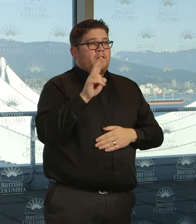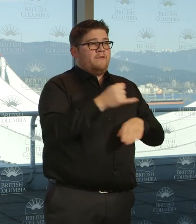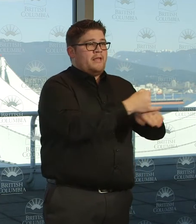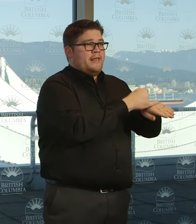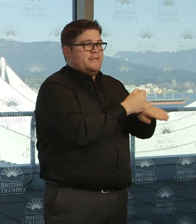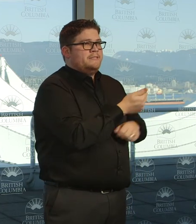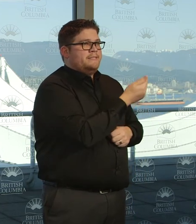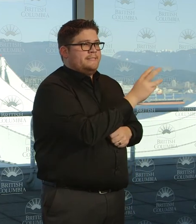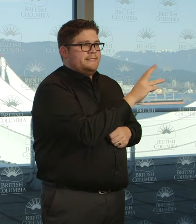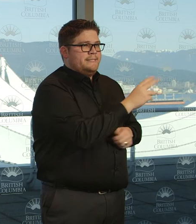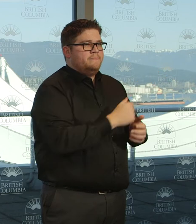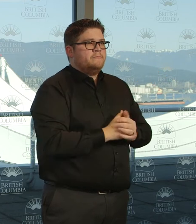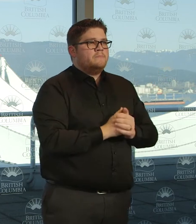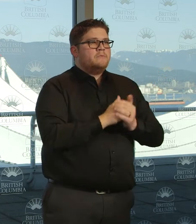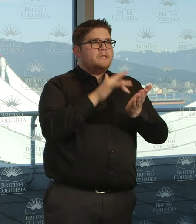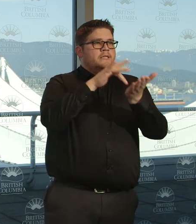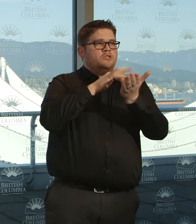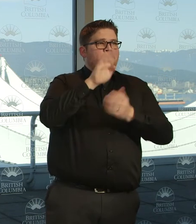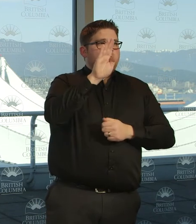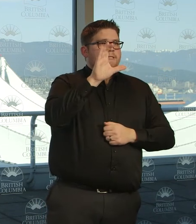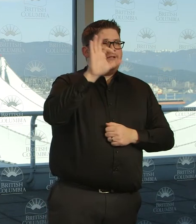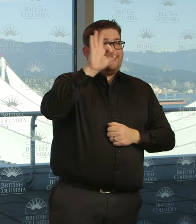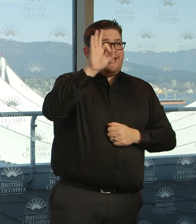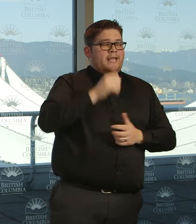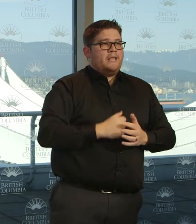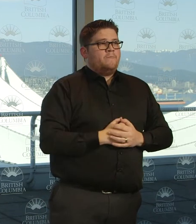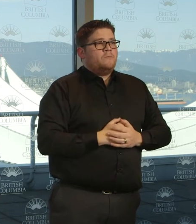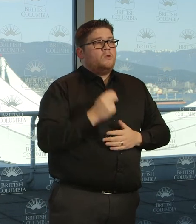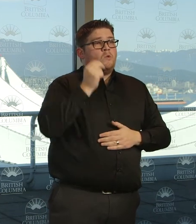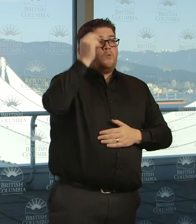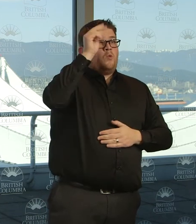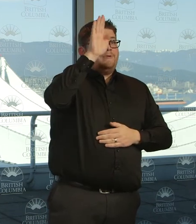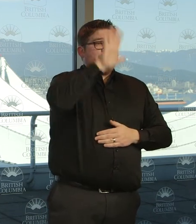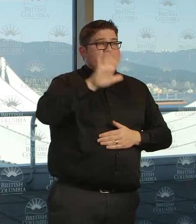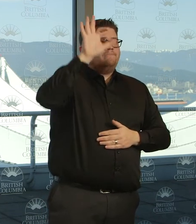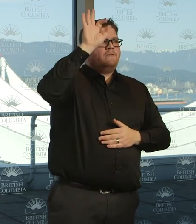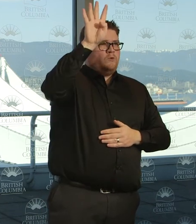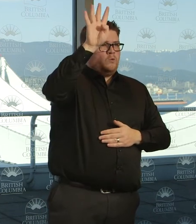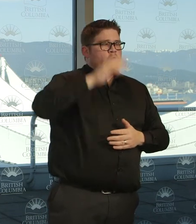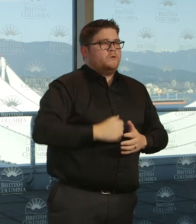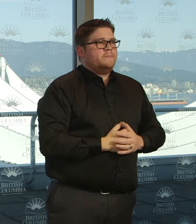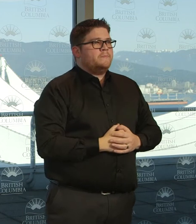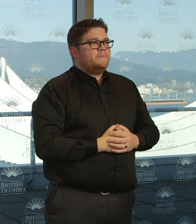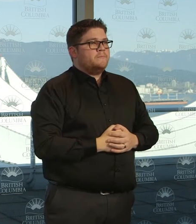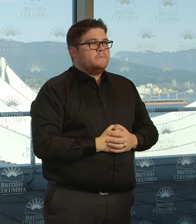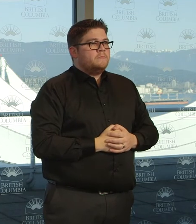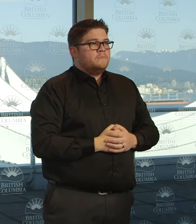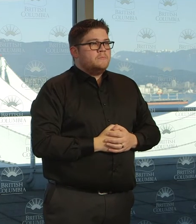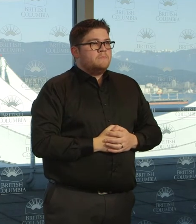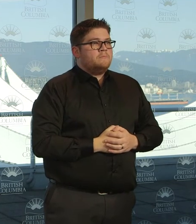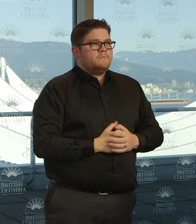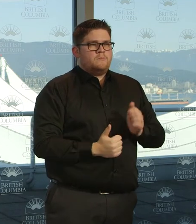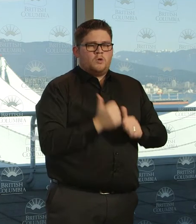4 in the Northern Health Authority. Most of those patients, most of them, are resting at home in